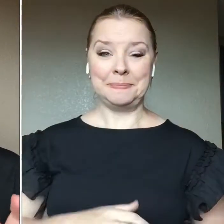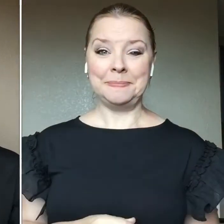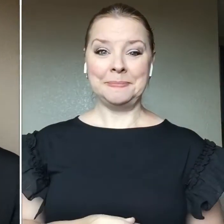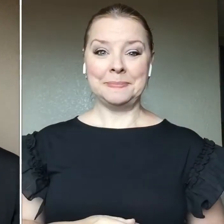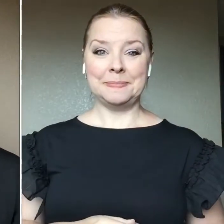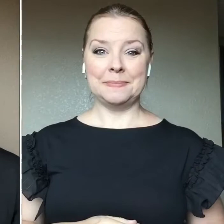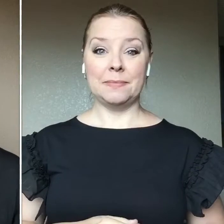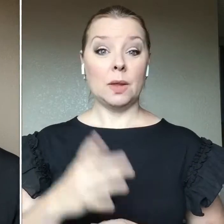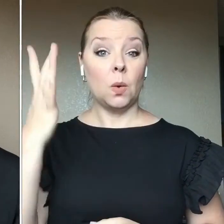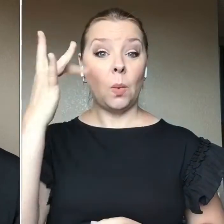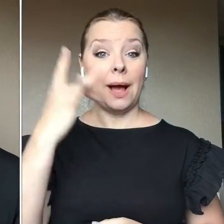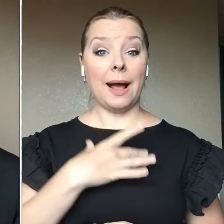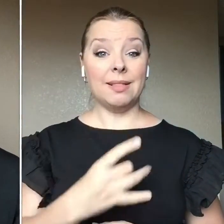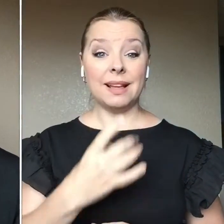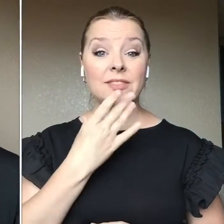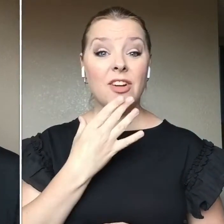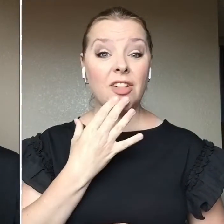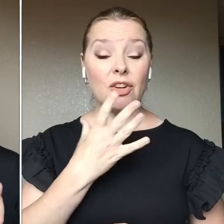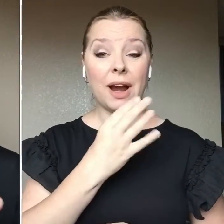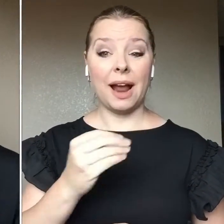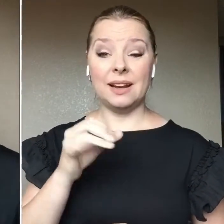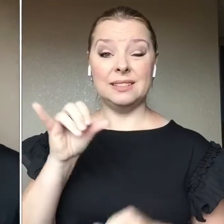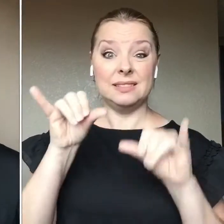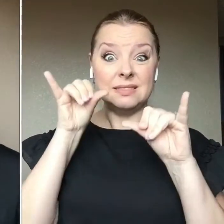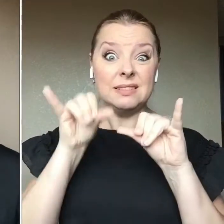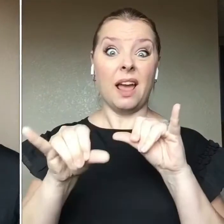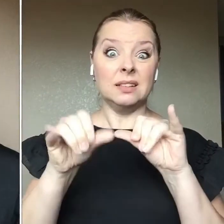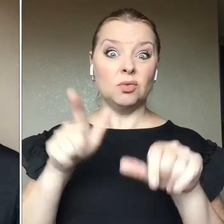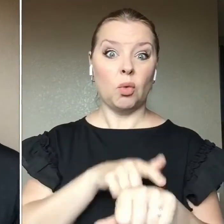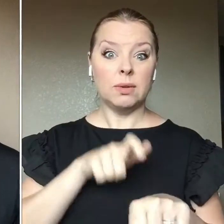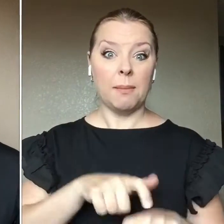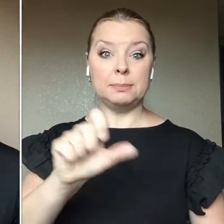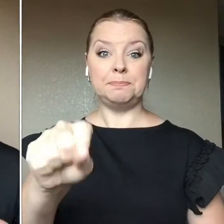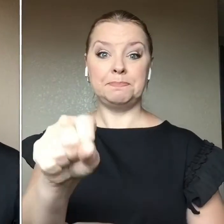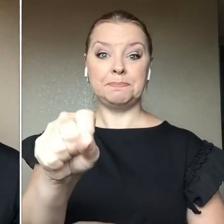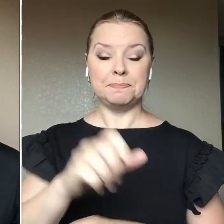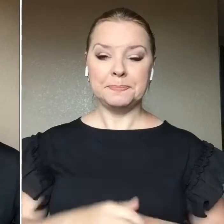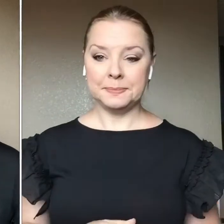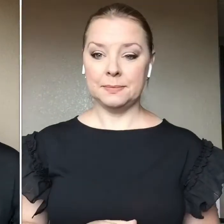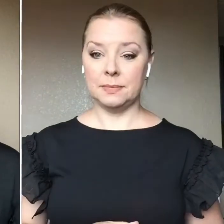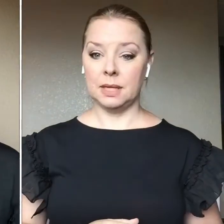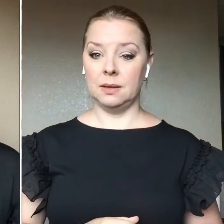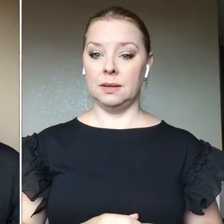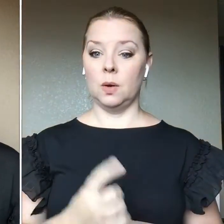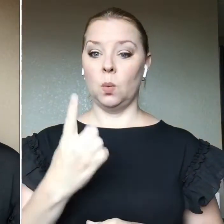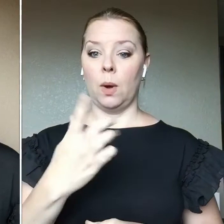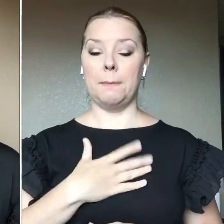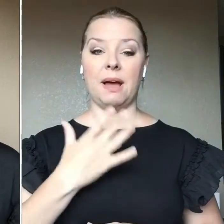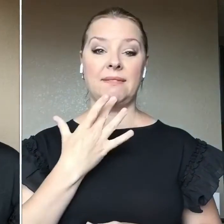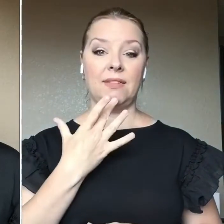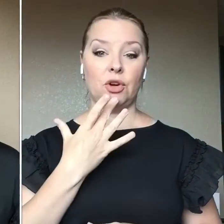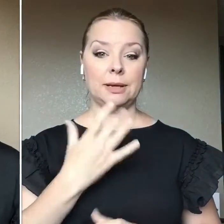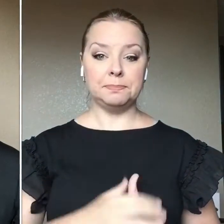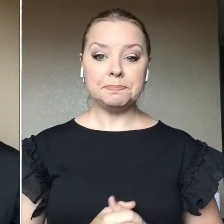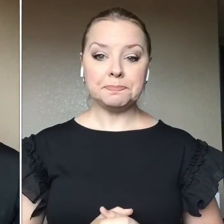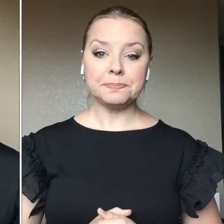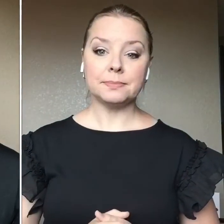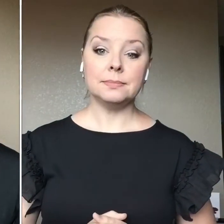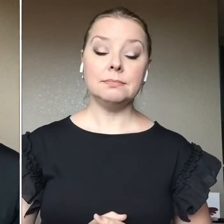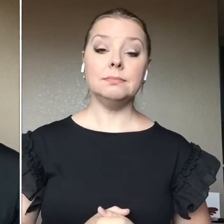because I like the color and this stuff stays on really well. So one of my one of my favorite things, um, the other company that I